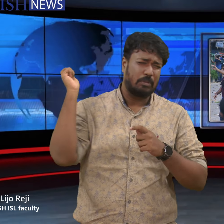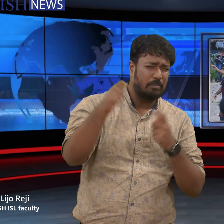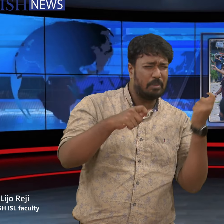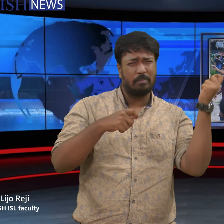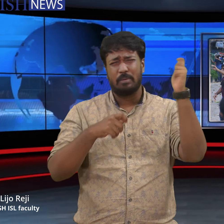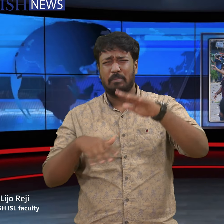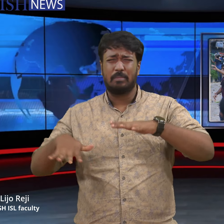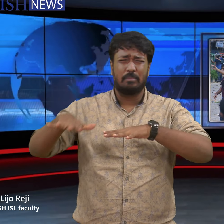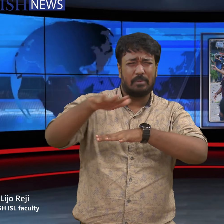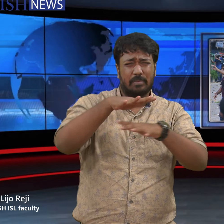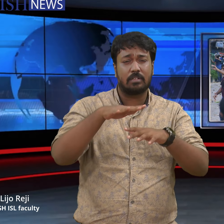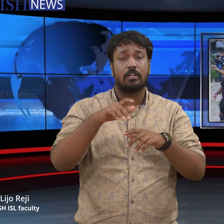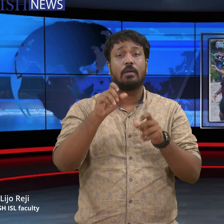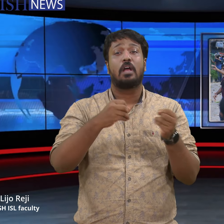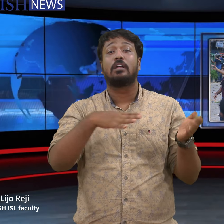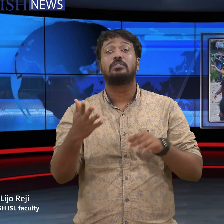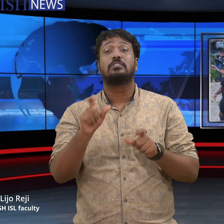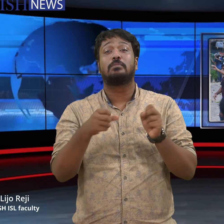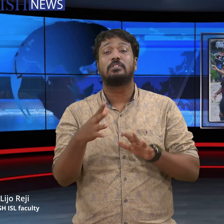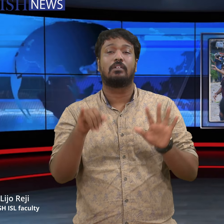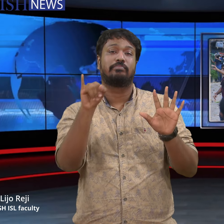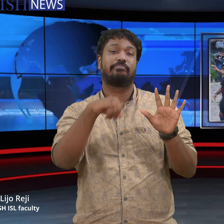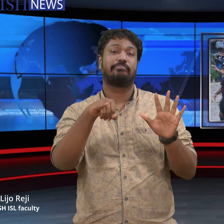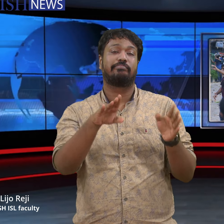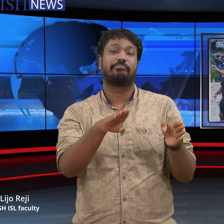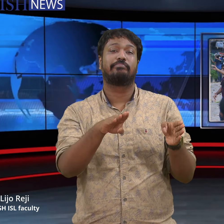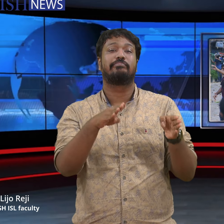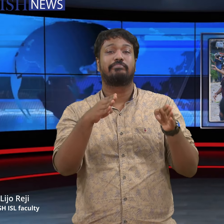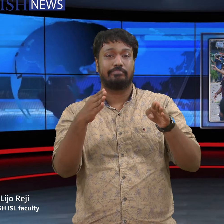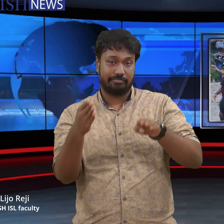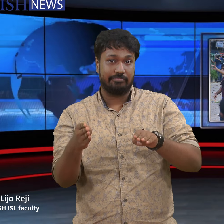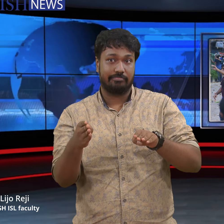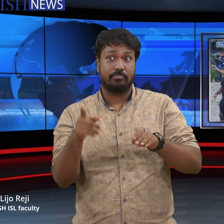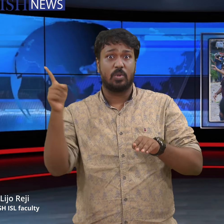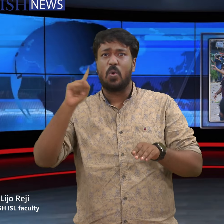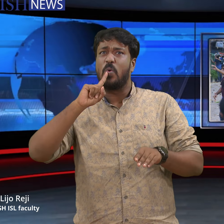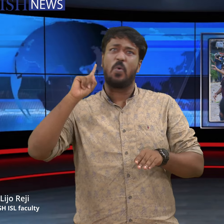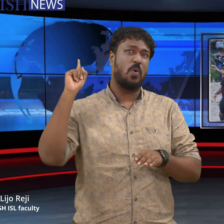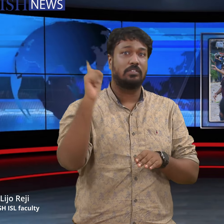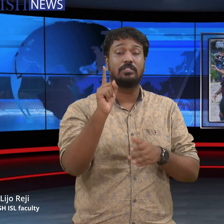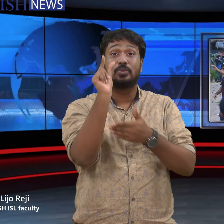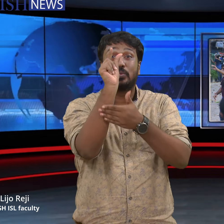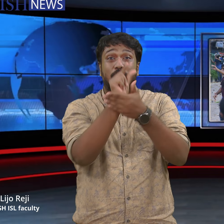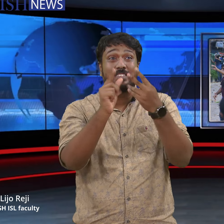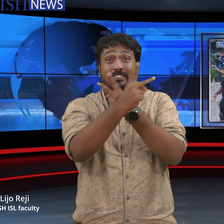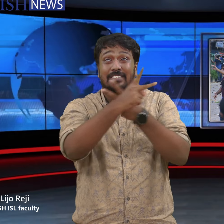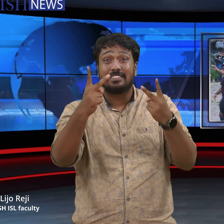at least six people died in violent protests over the allocation of government jobs. Some universities quickly moved